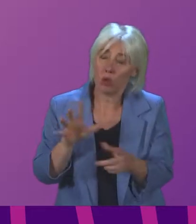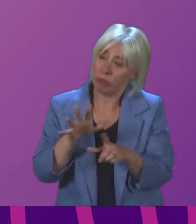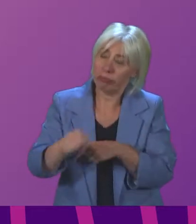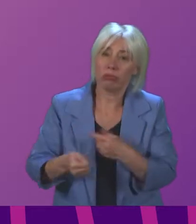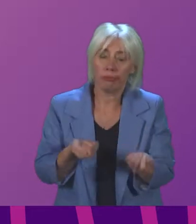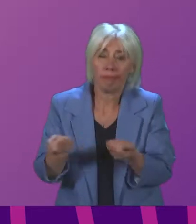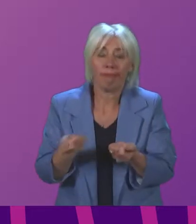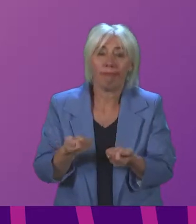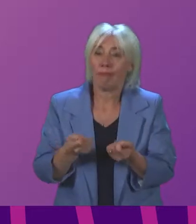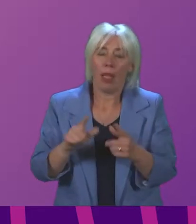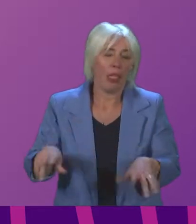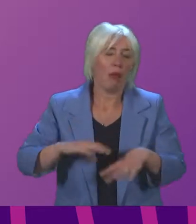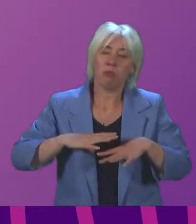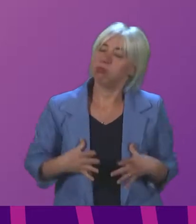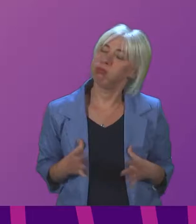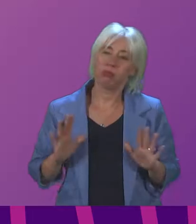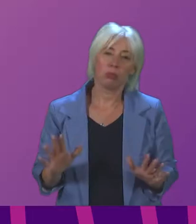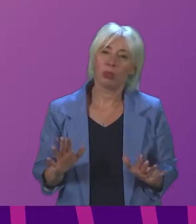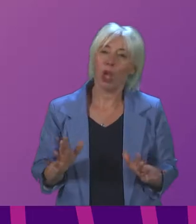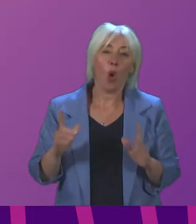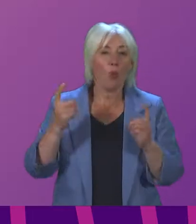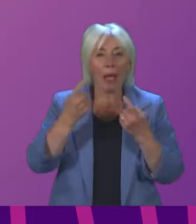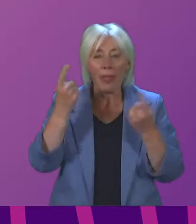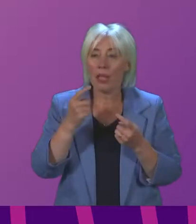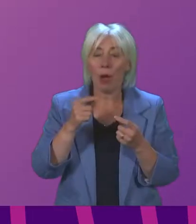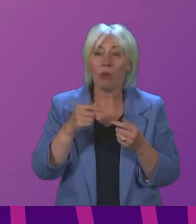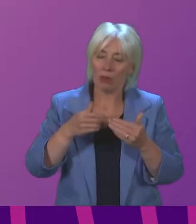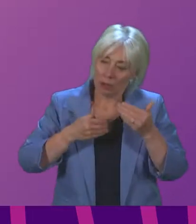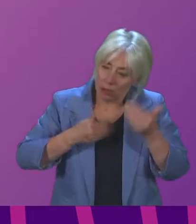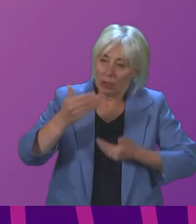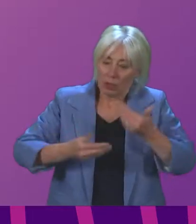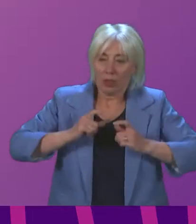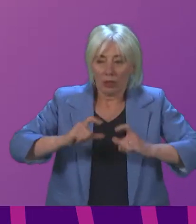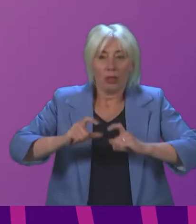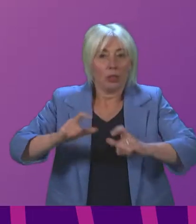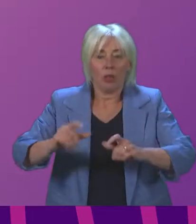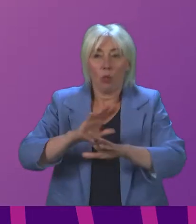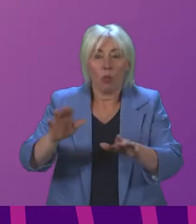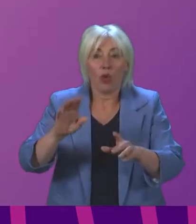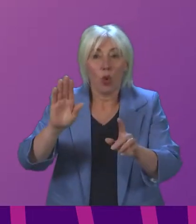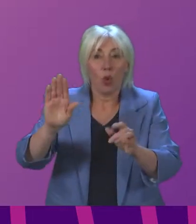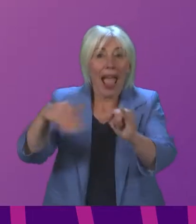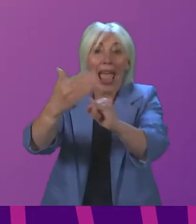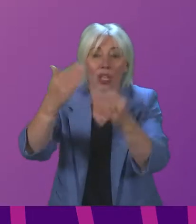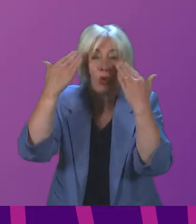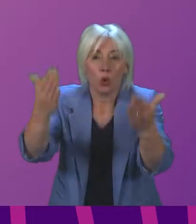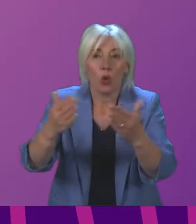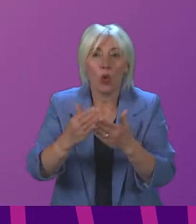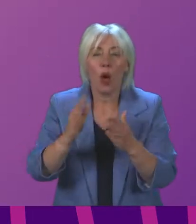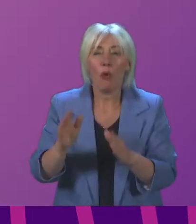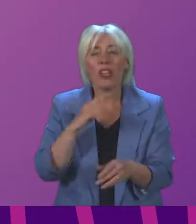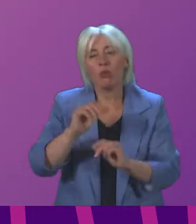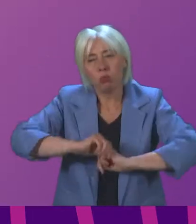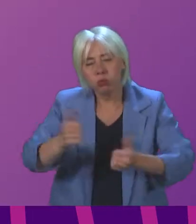cannot continue to lock down social care services with no end in sight. We need an effective track and trace system, something we haven't really had here,